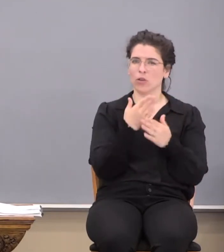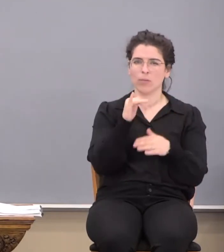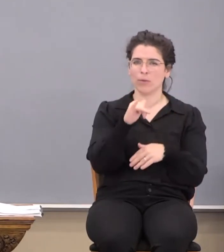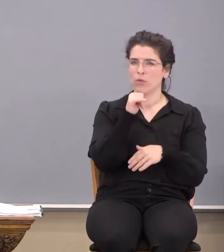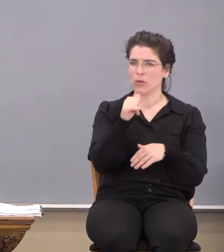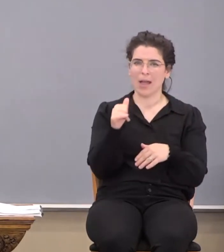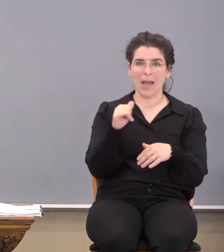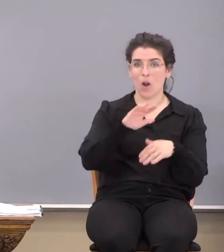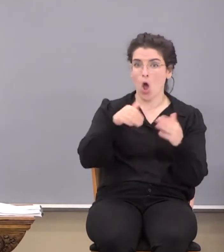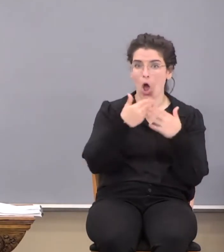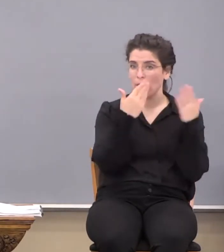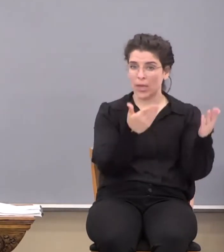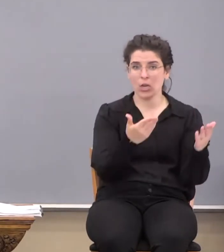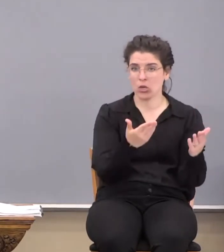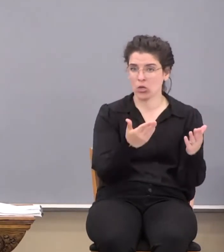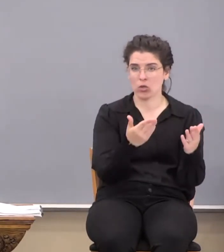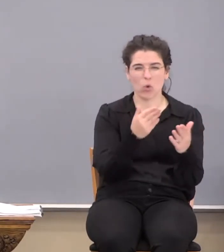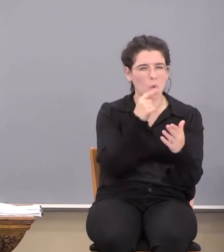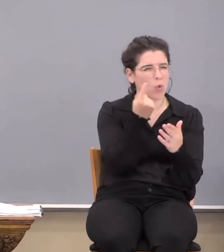they're not all there.